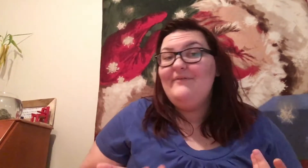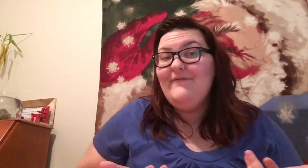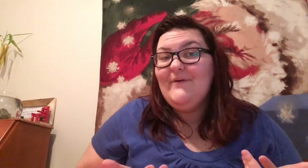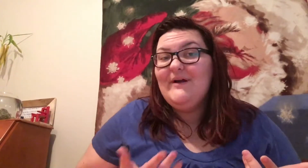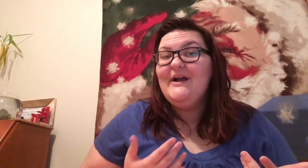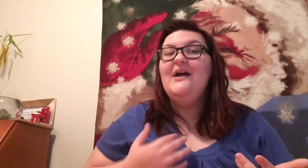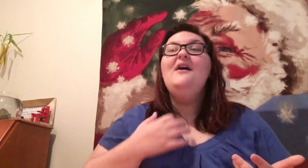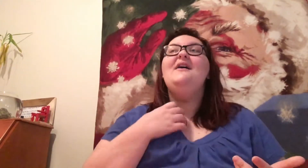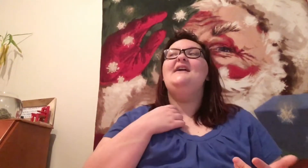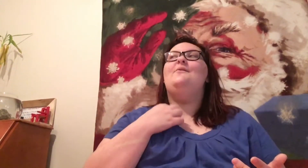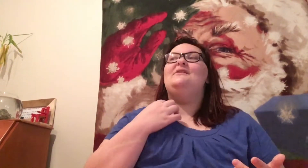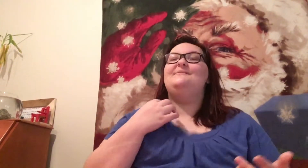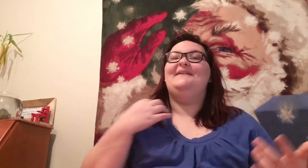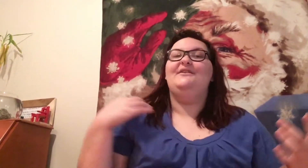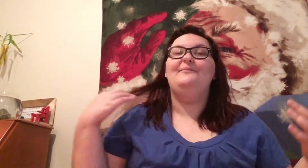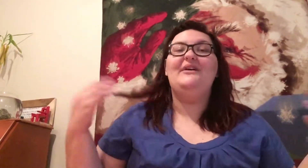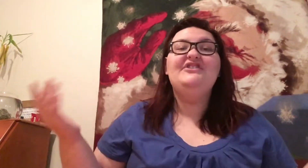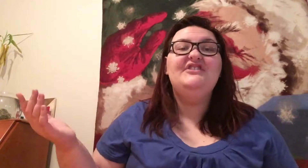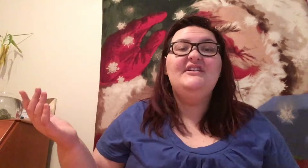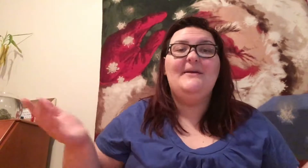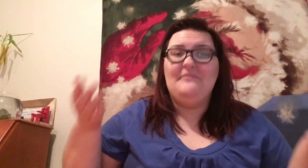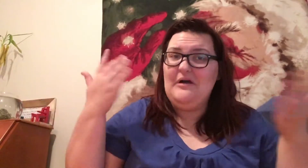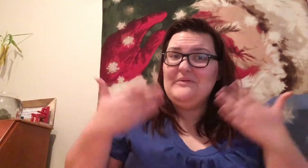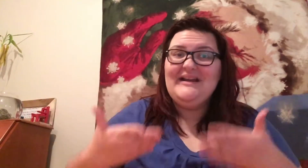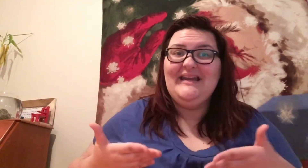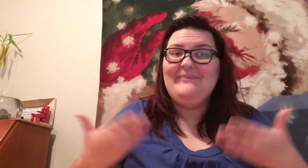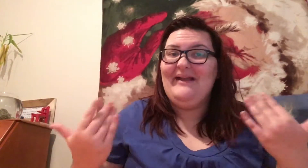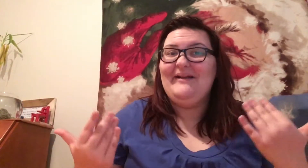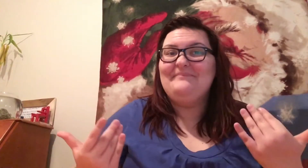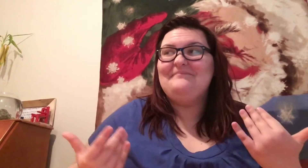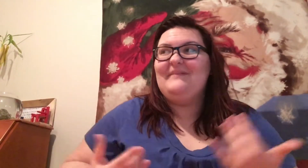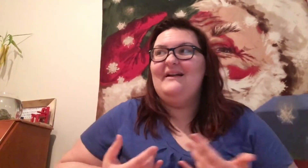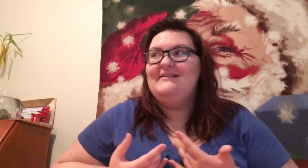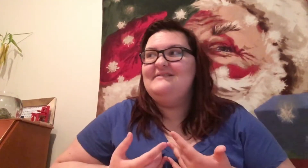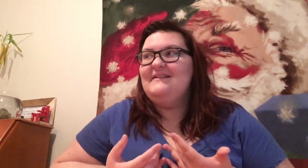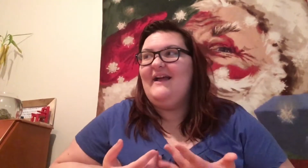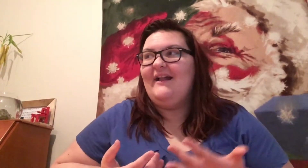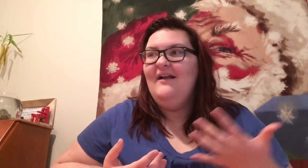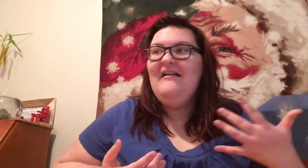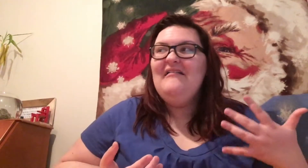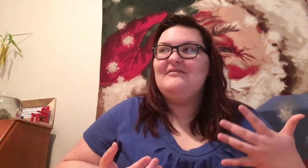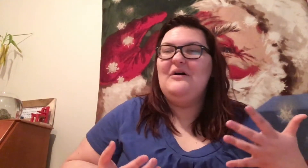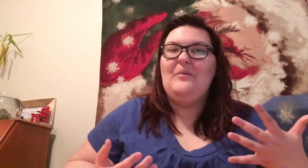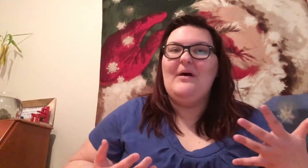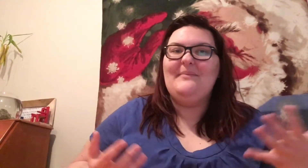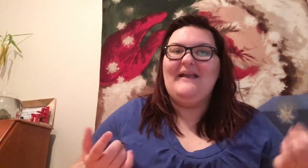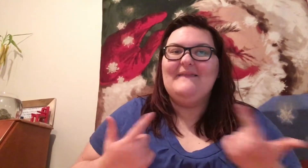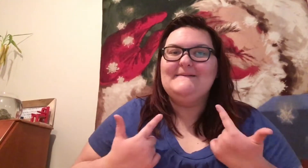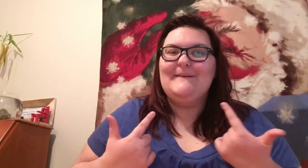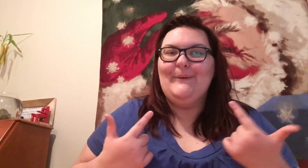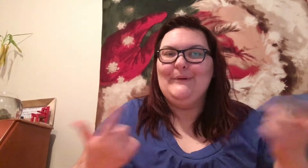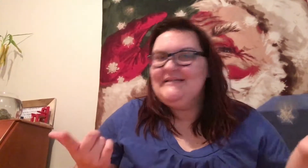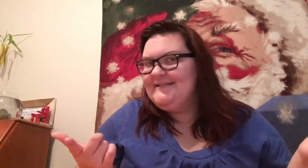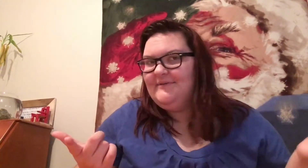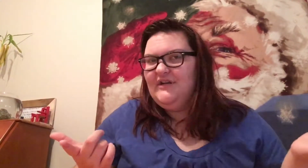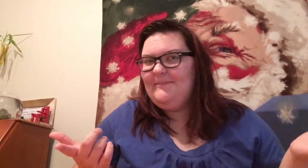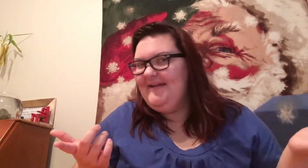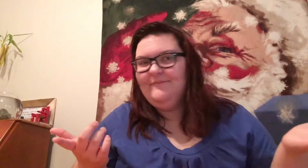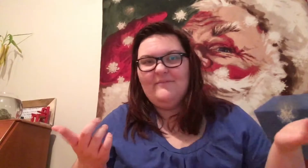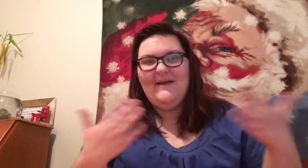before, and I wanted to make an impression. I'm not wearing any makeup because, like, I don't want to make this look worse. You know what mean? My